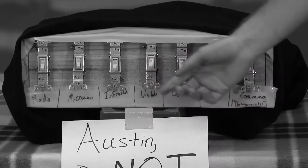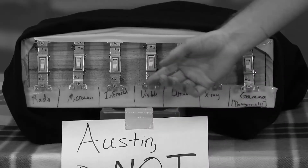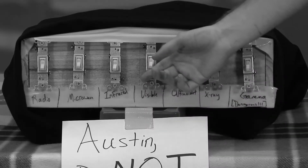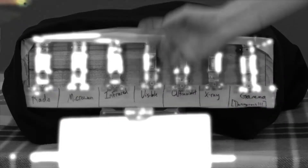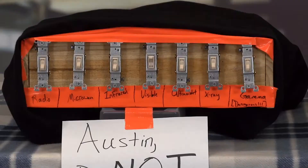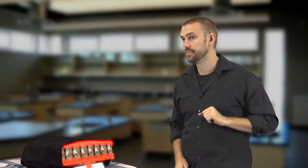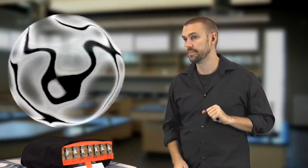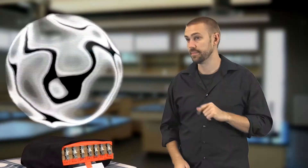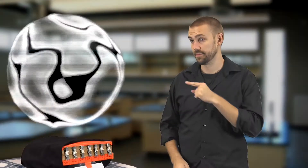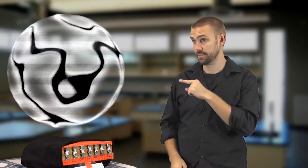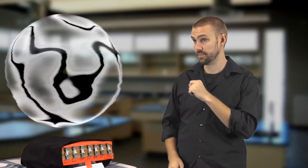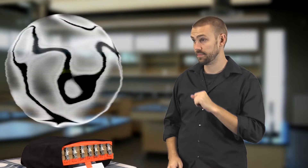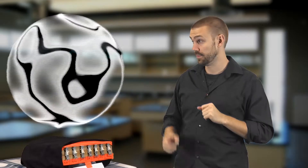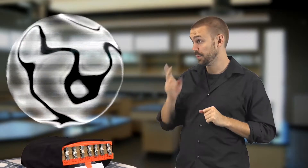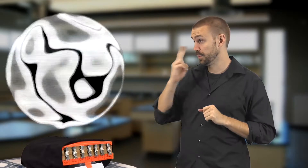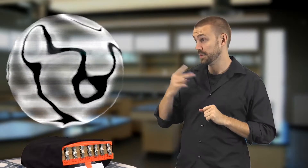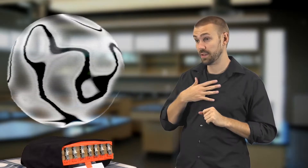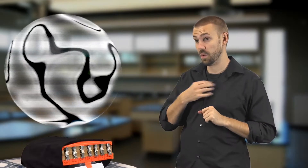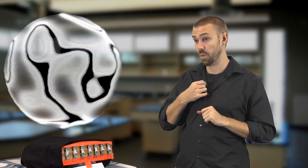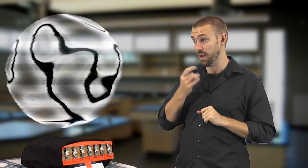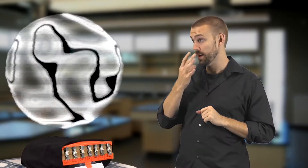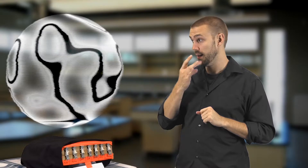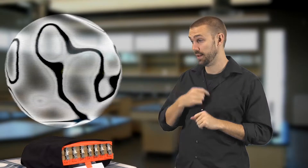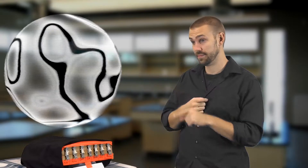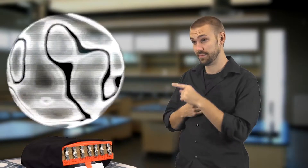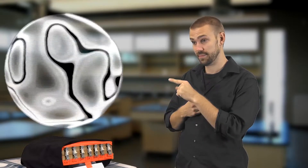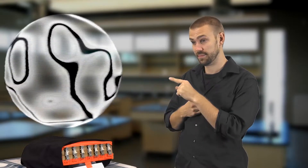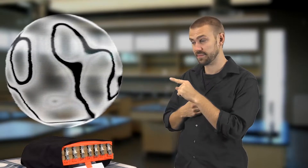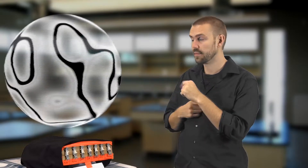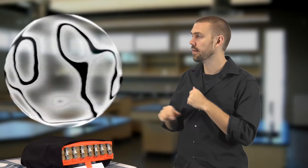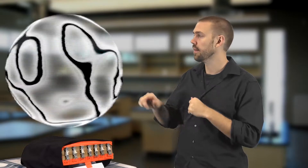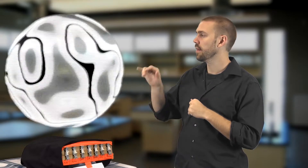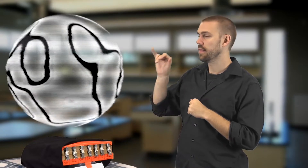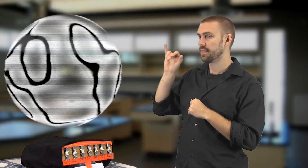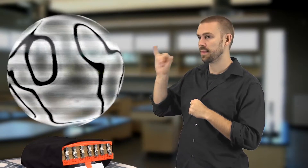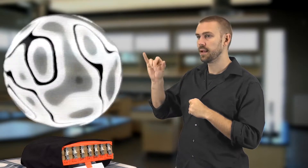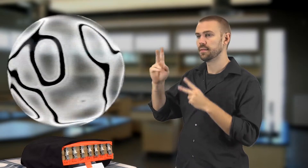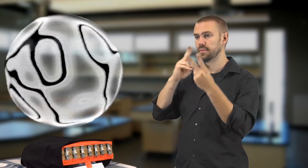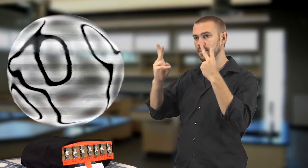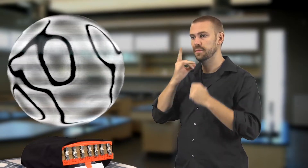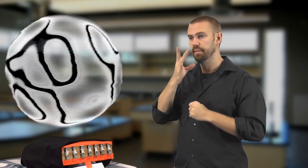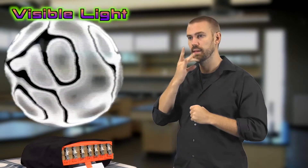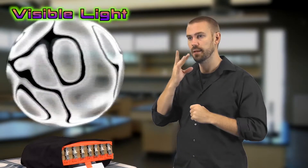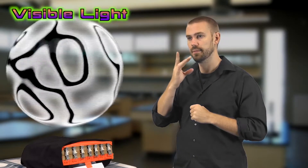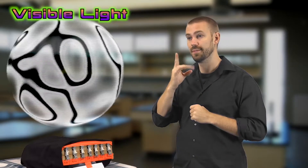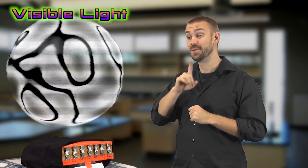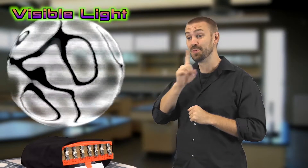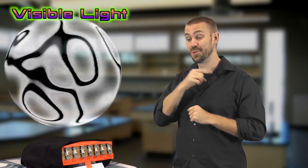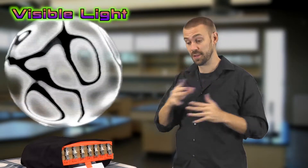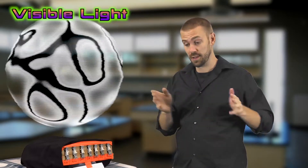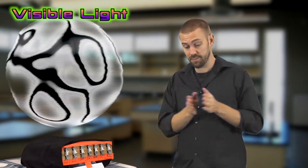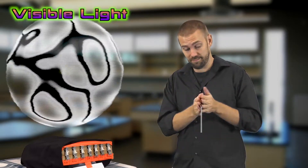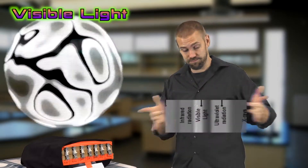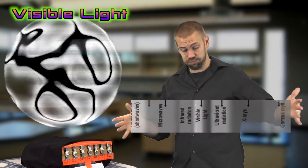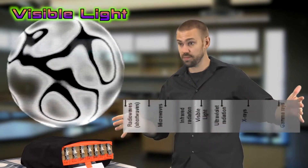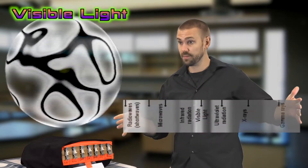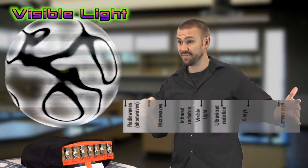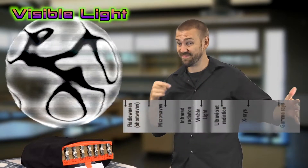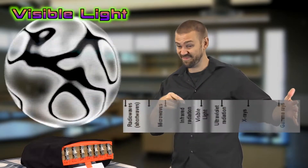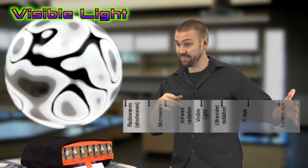thought. Now, you see this glowing white orb? That is visible light. In the entire spectrum